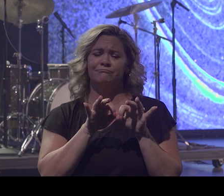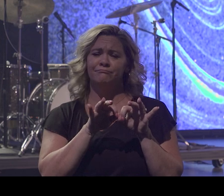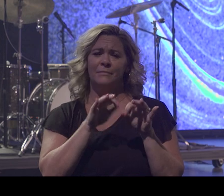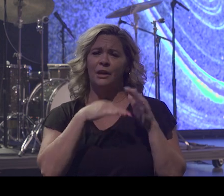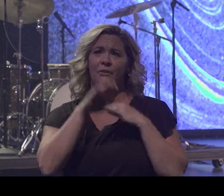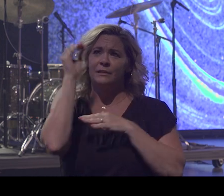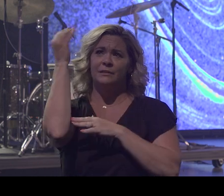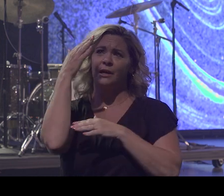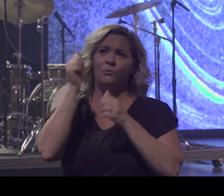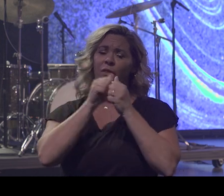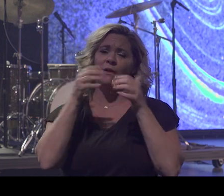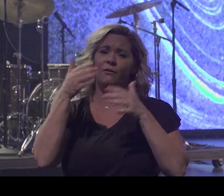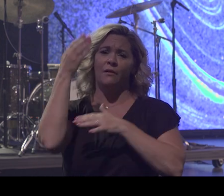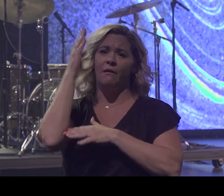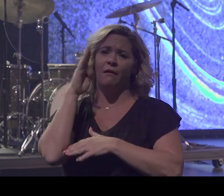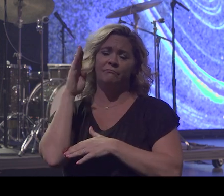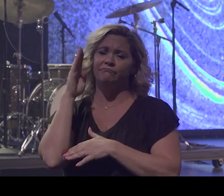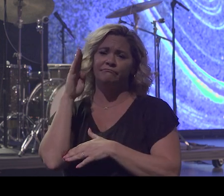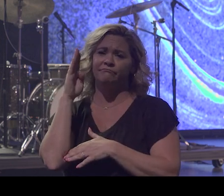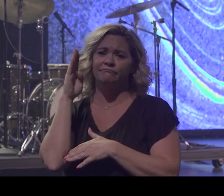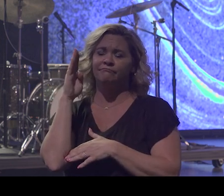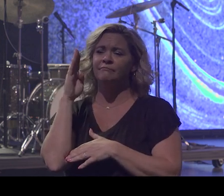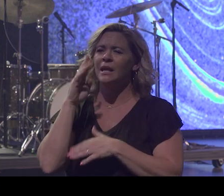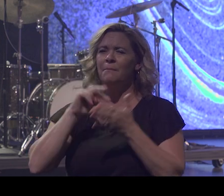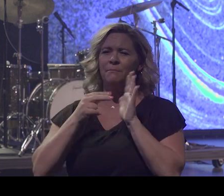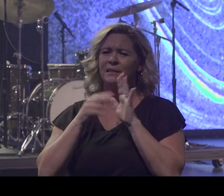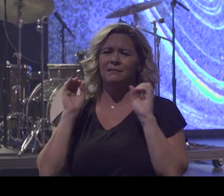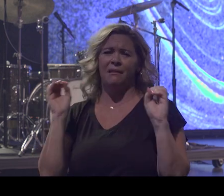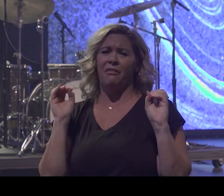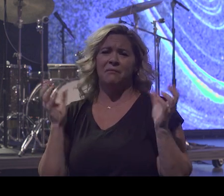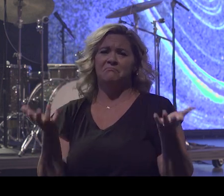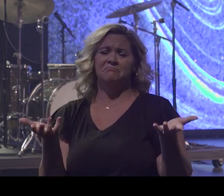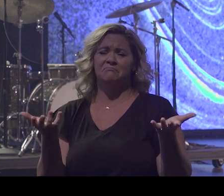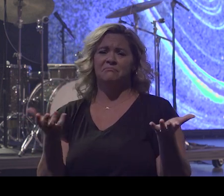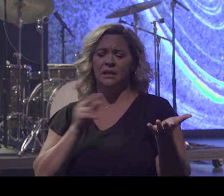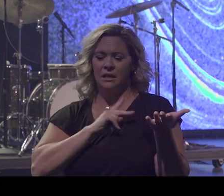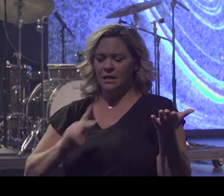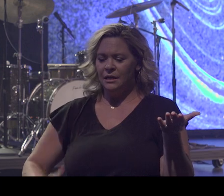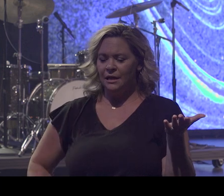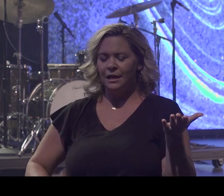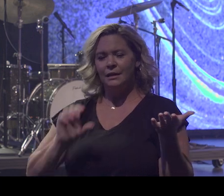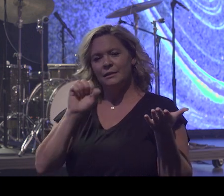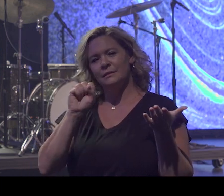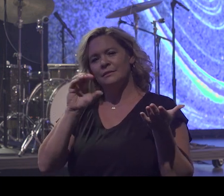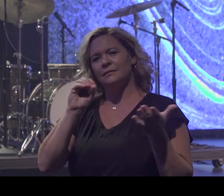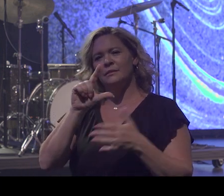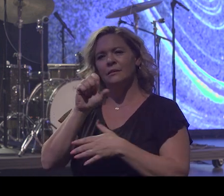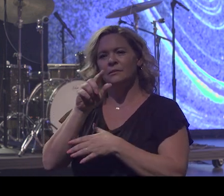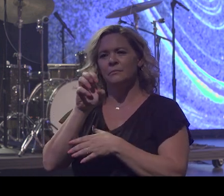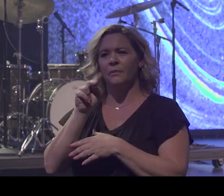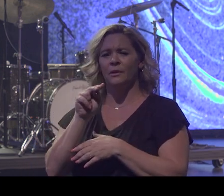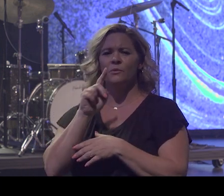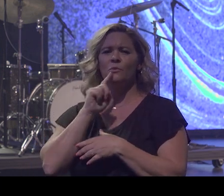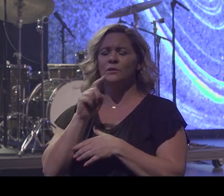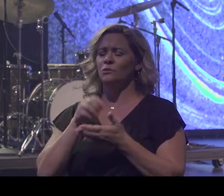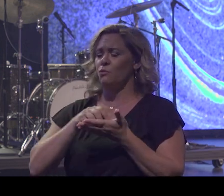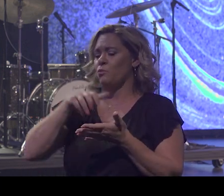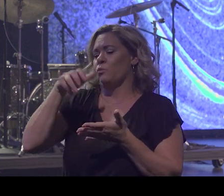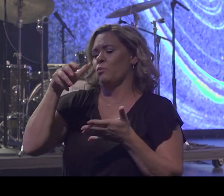God. What is he saying? He said it means nothing because King Solomon was the richest, wisest man in Jerusalem and had it all, had everything.